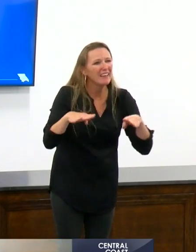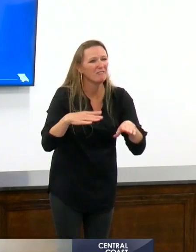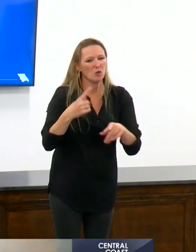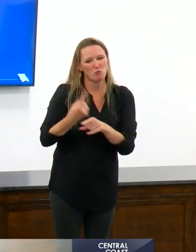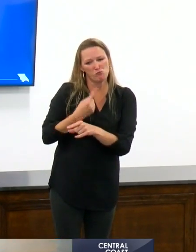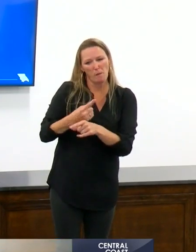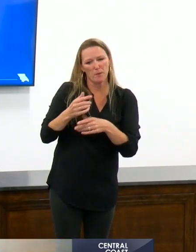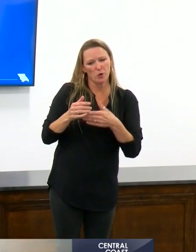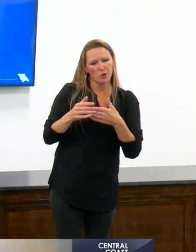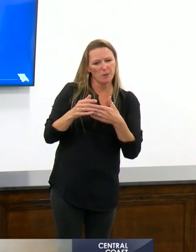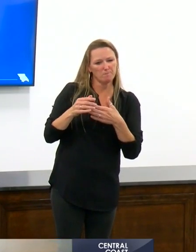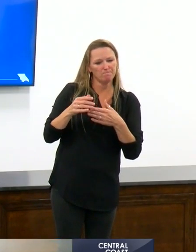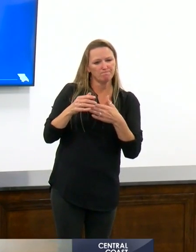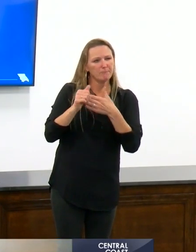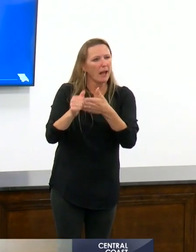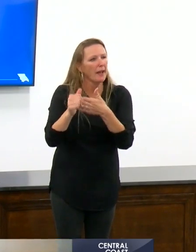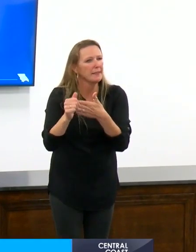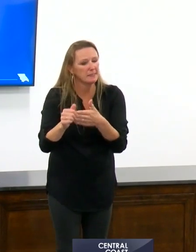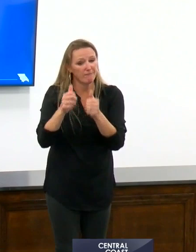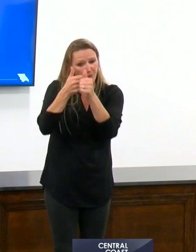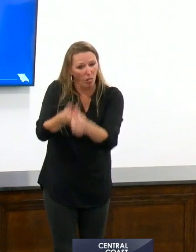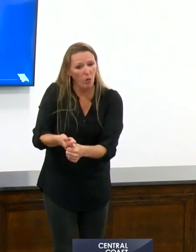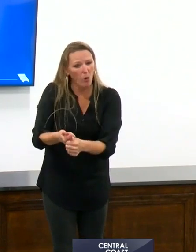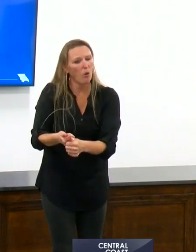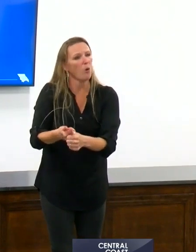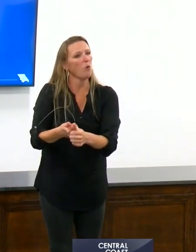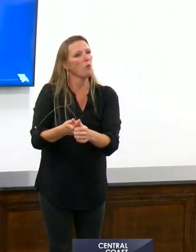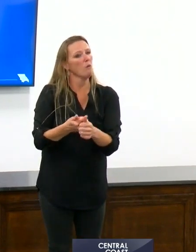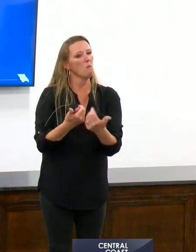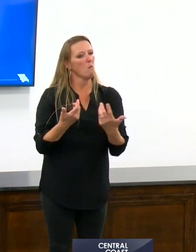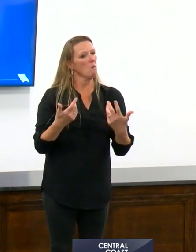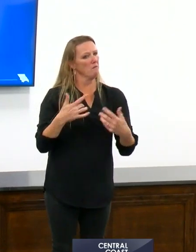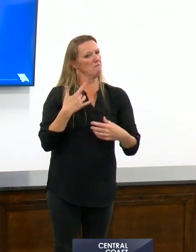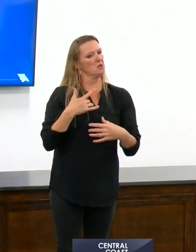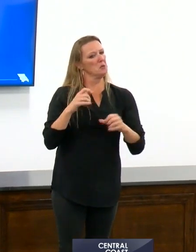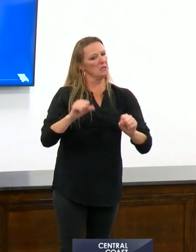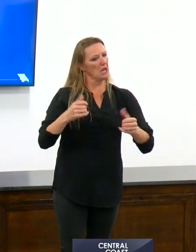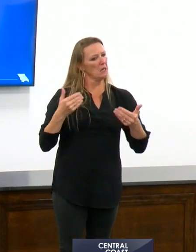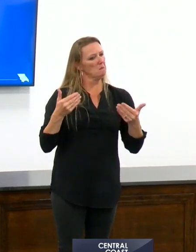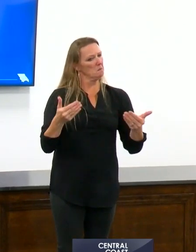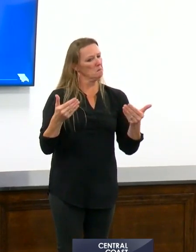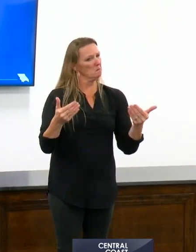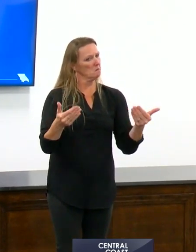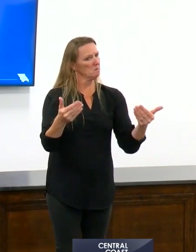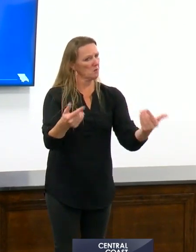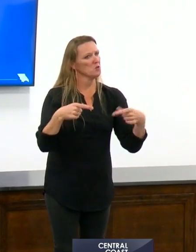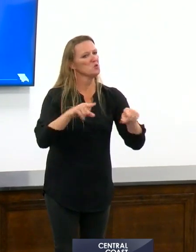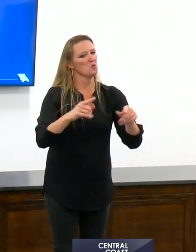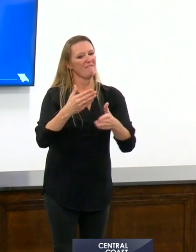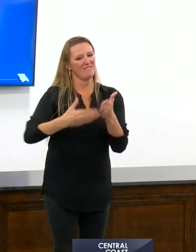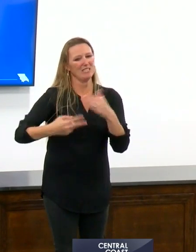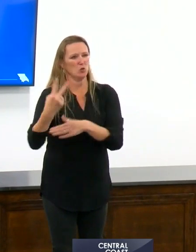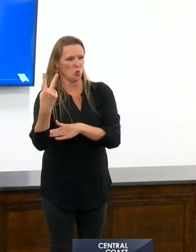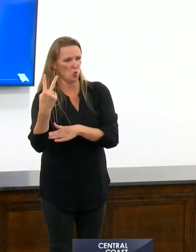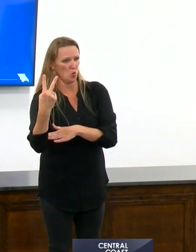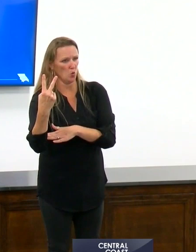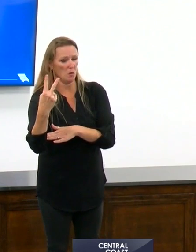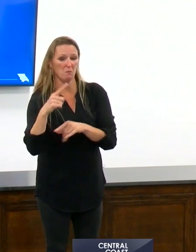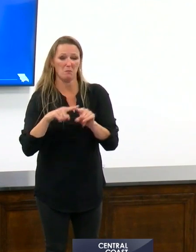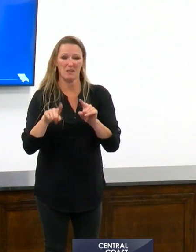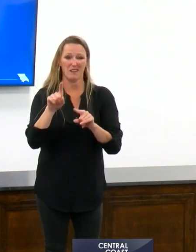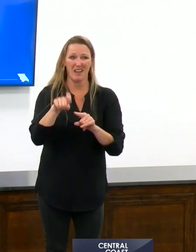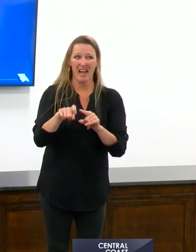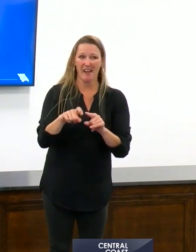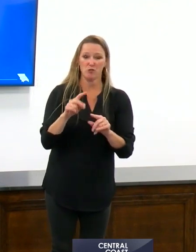good results in our statistics, we are hoping that we can move that forward in phase two, which comes at a minimum,